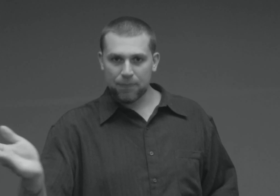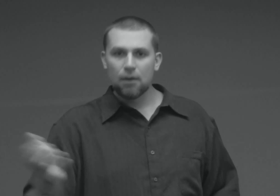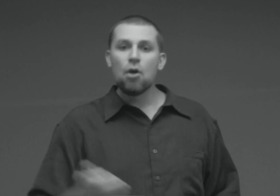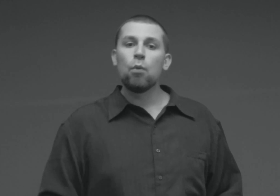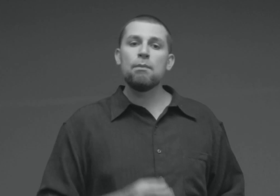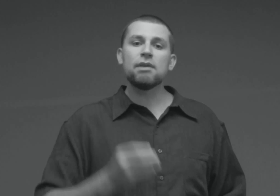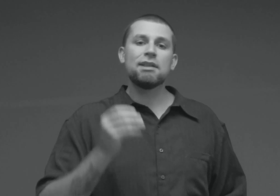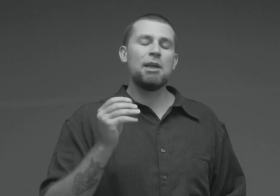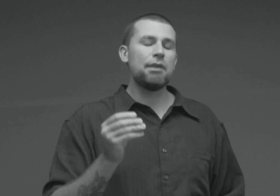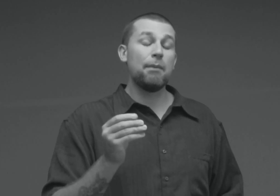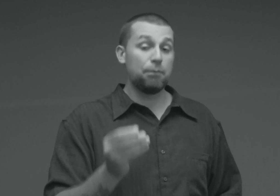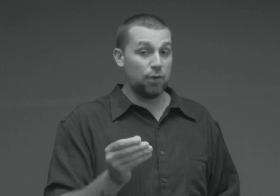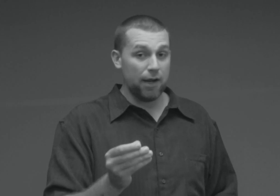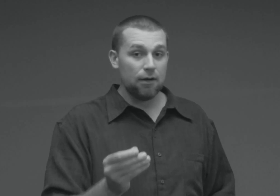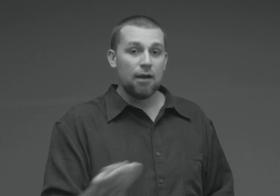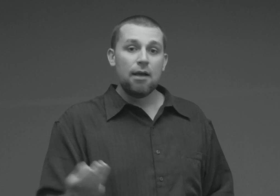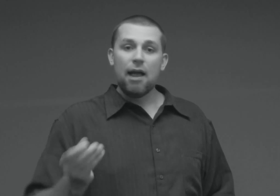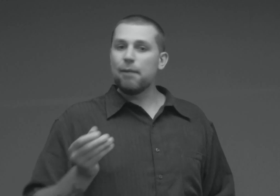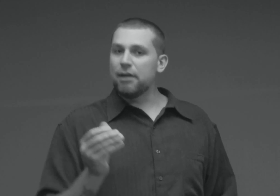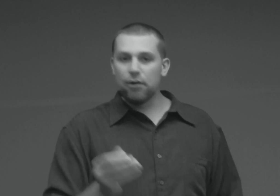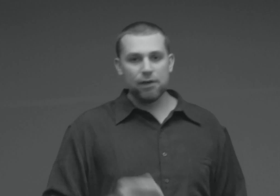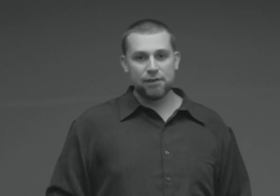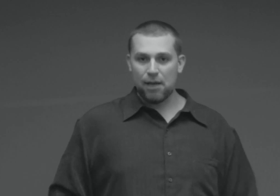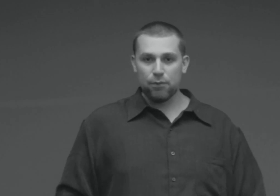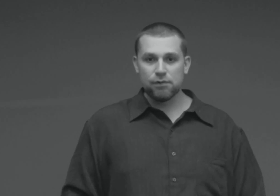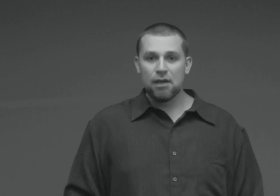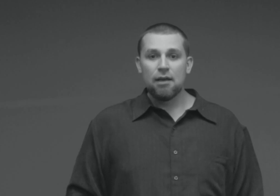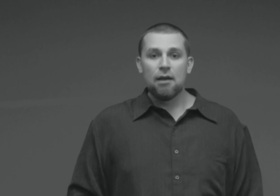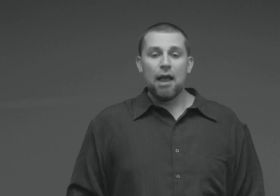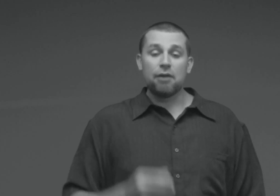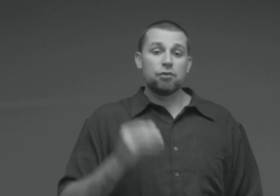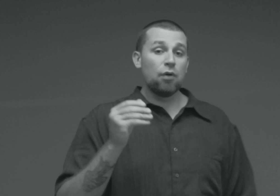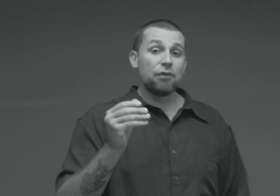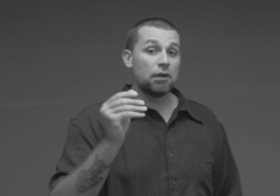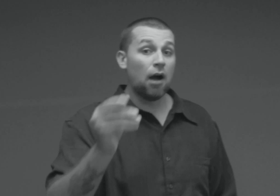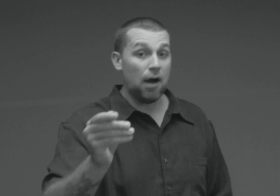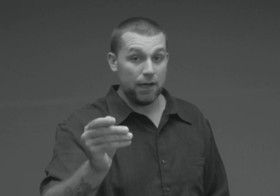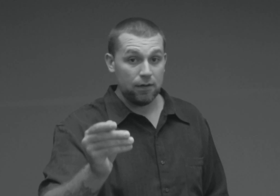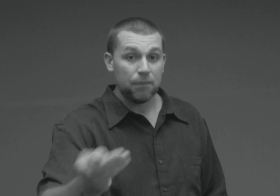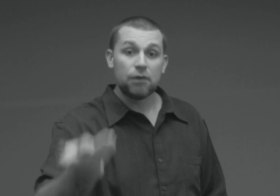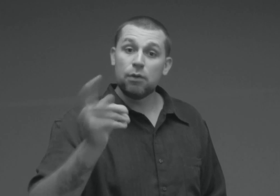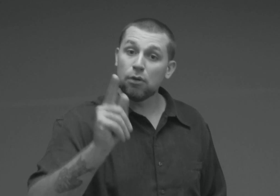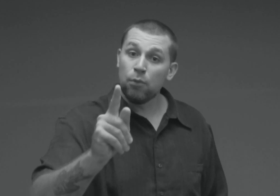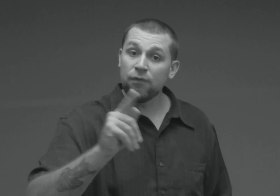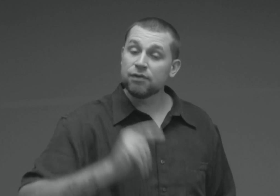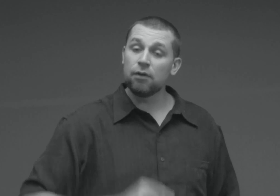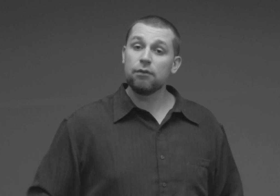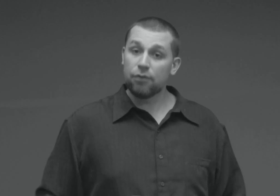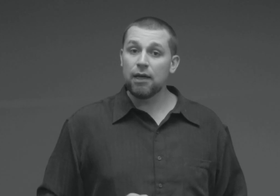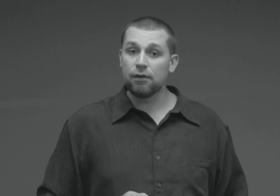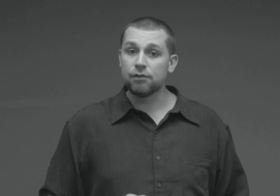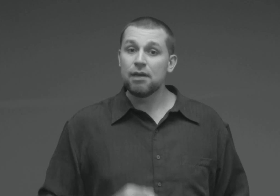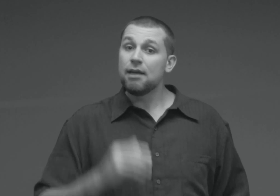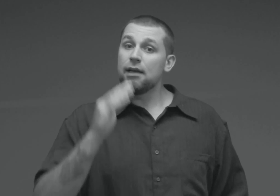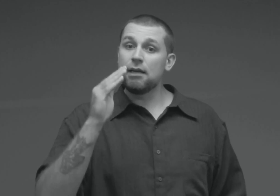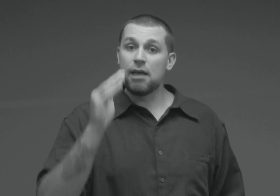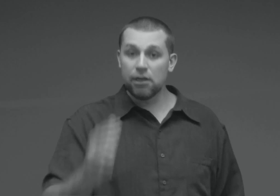We must keep them in prayer and be good examples and trust God to remove certain things in His